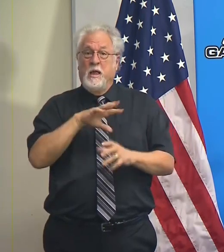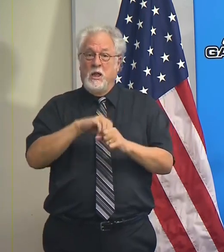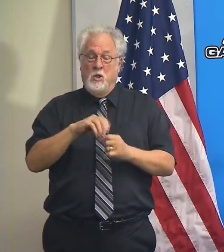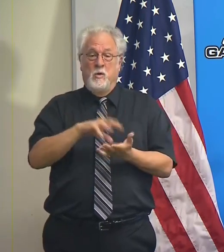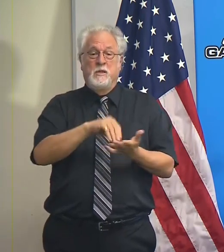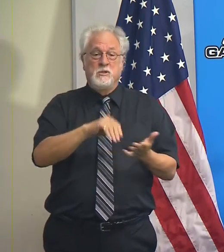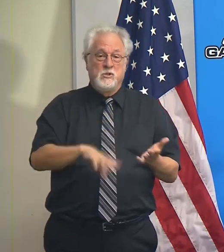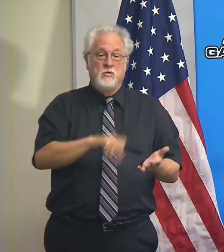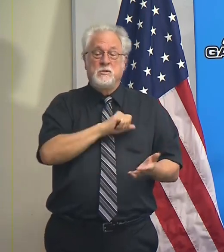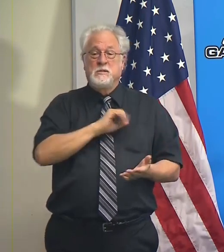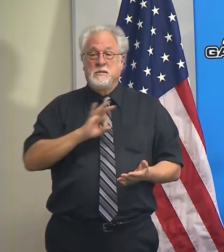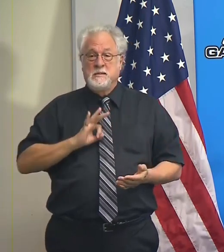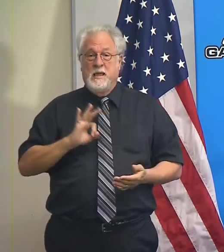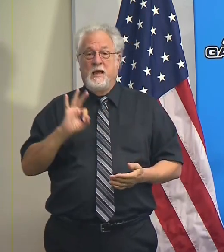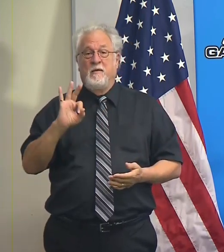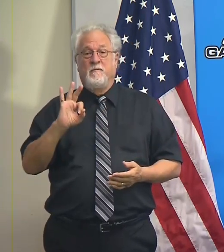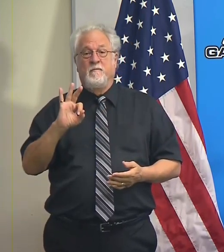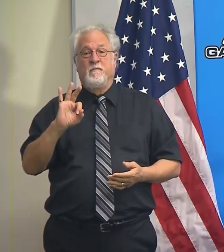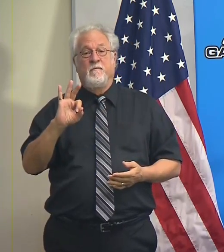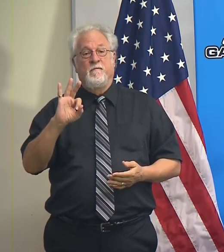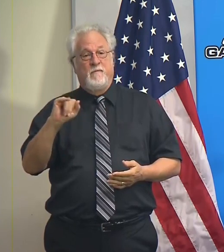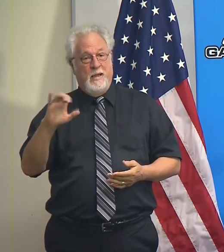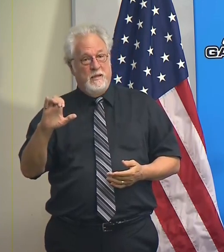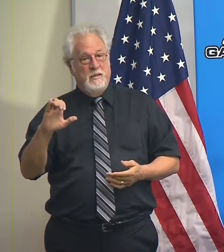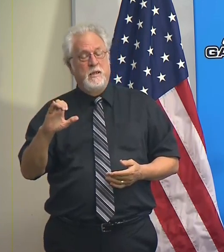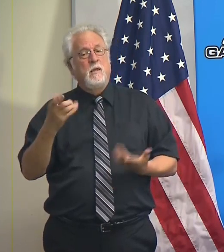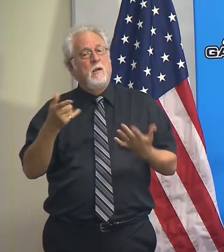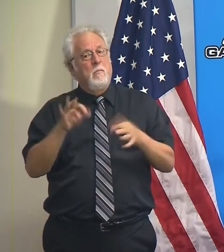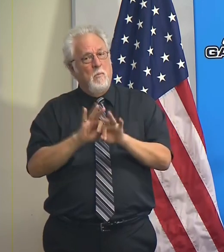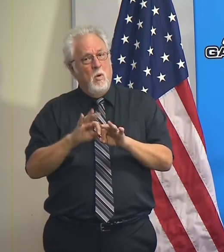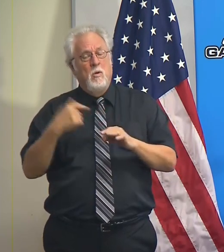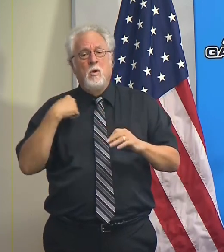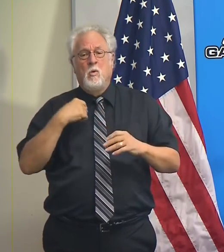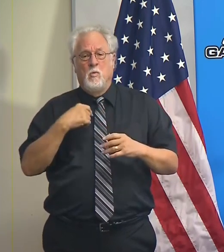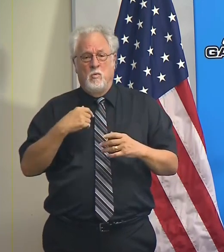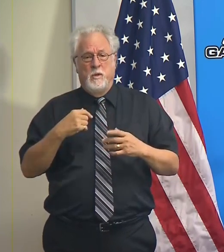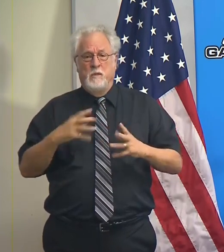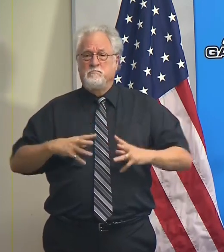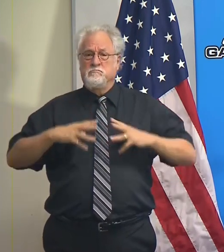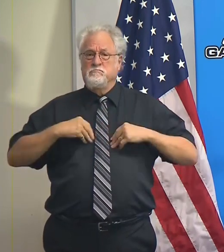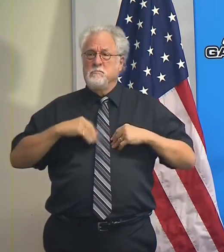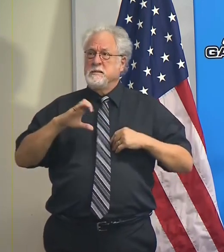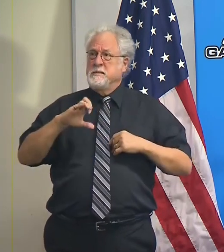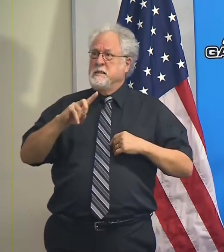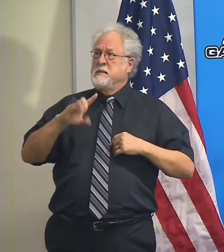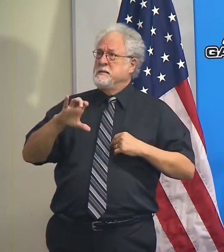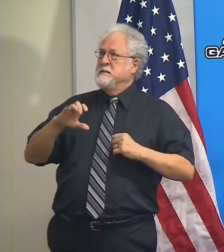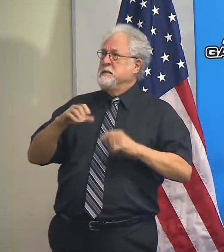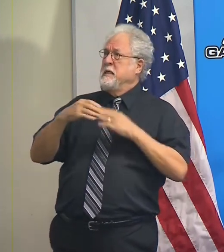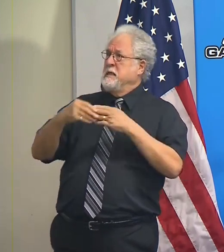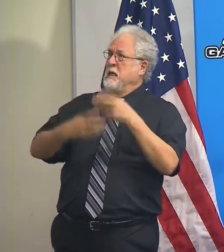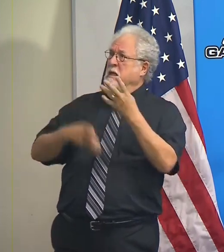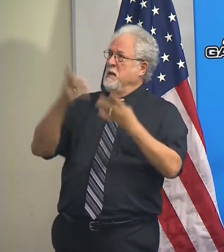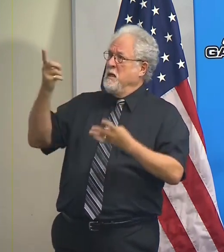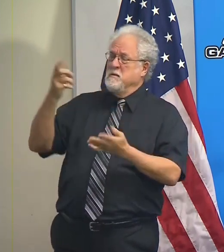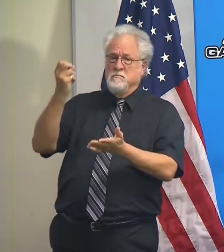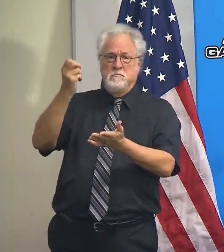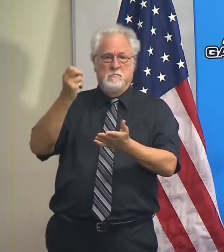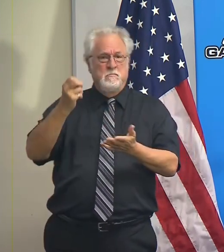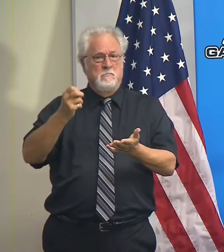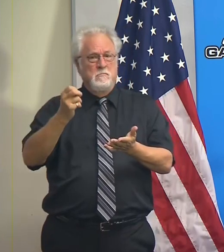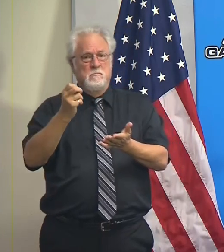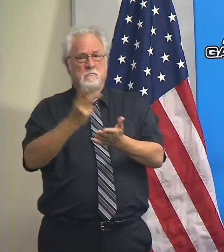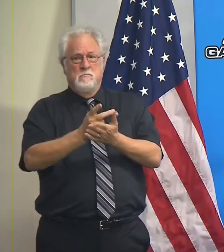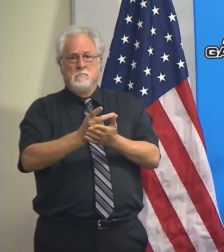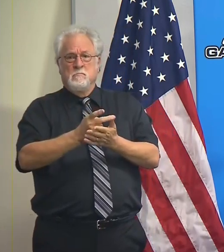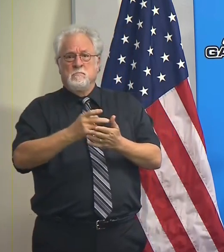the students, the staff, the faculty, I think it's important that we embrace the CDC guidelines, which includes those around